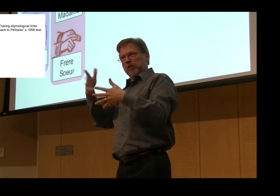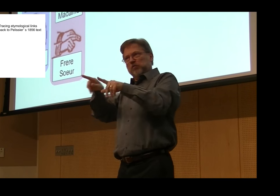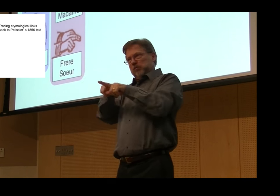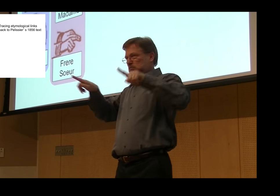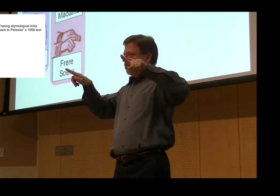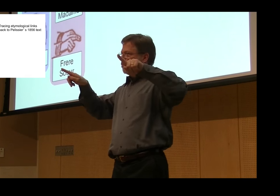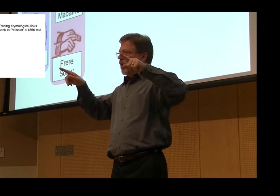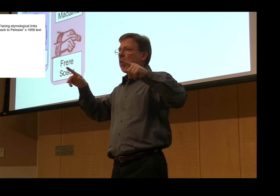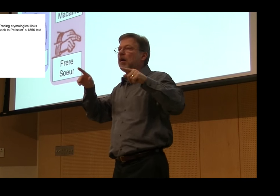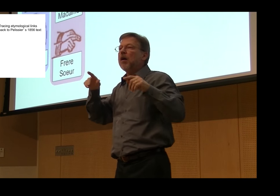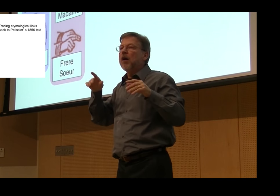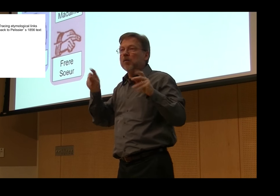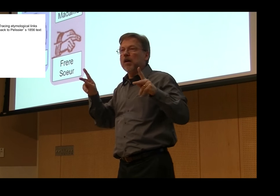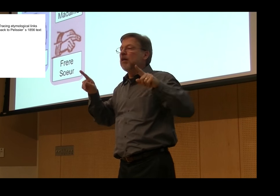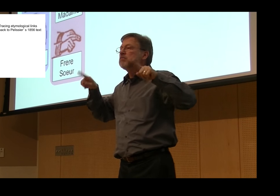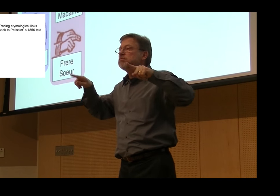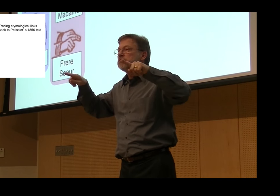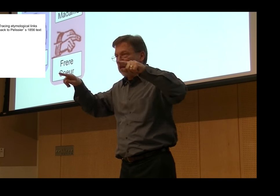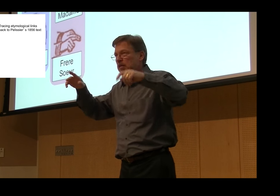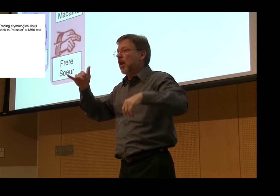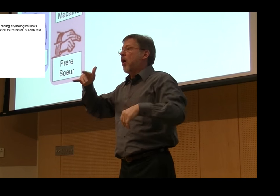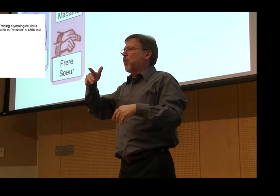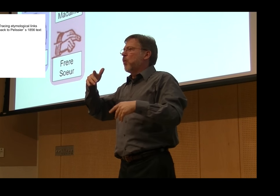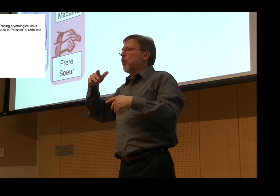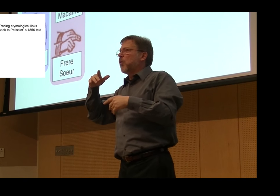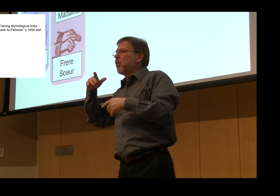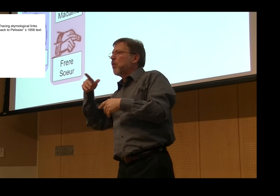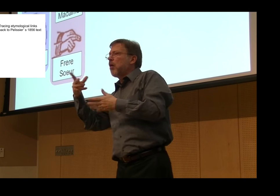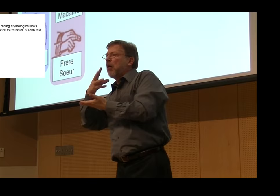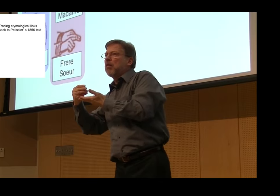which helps to record the meta-language of that era even in France.